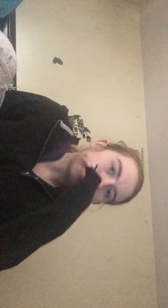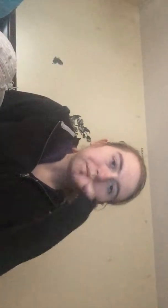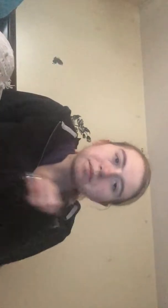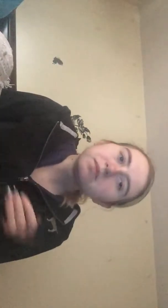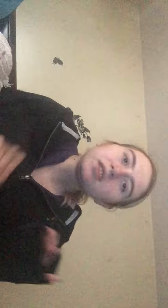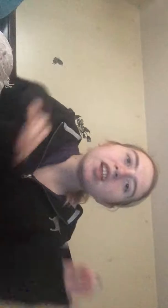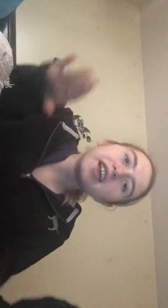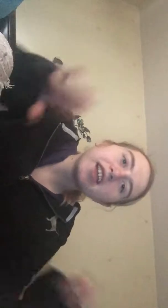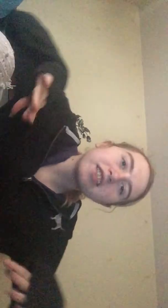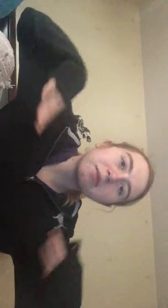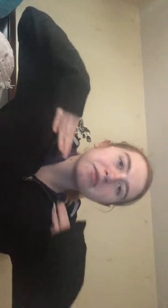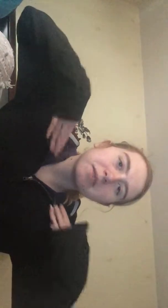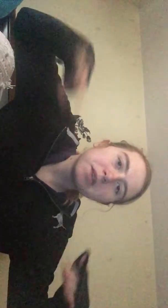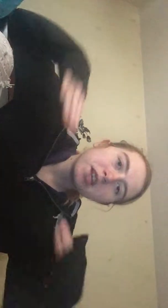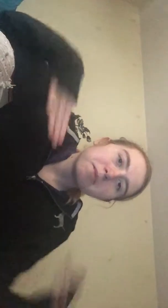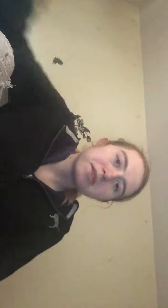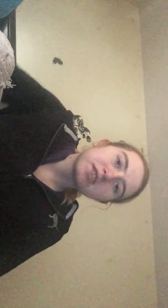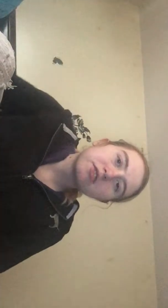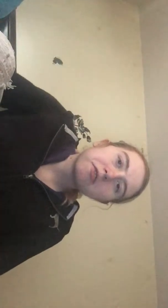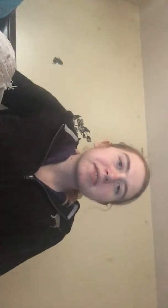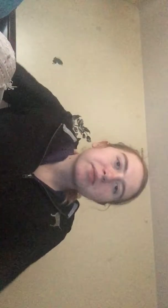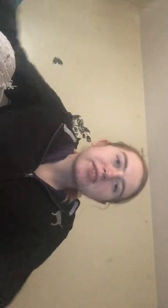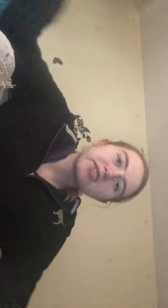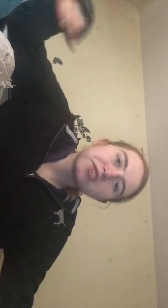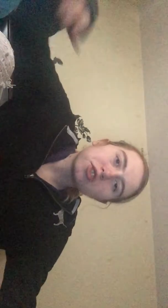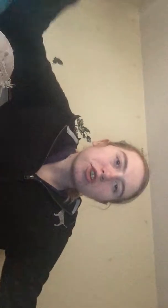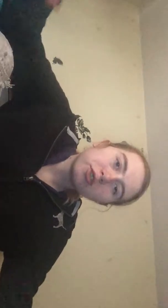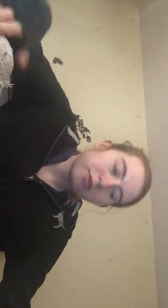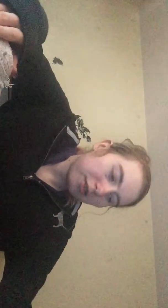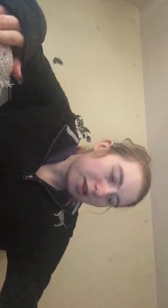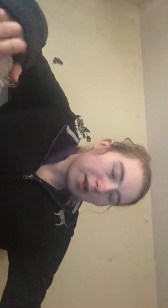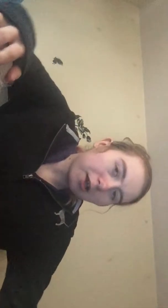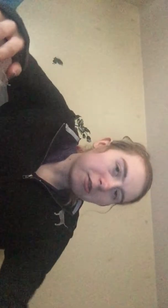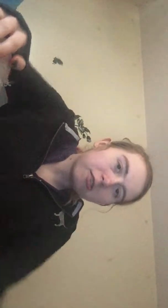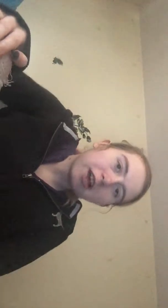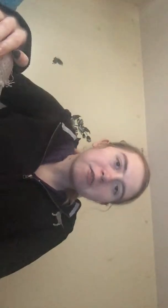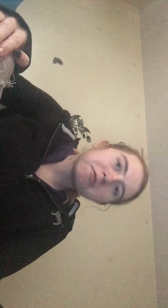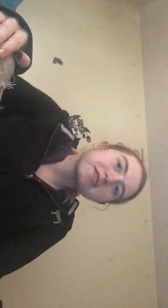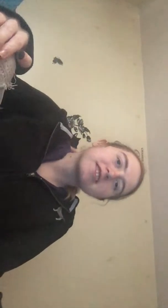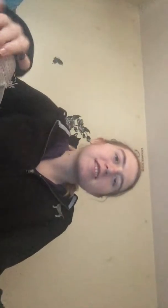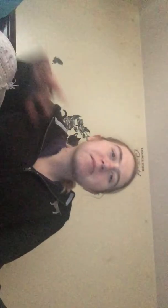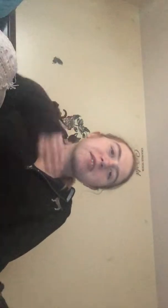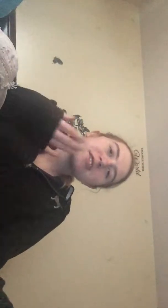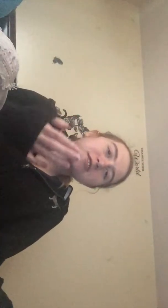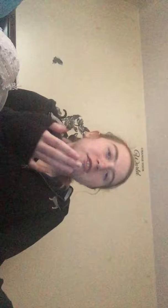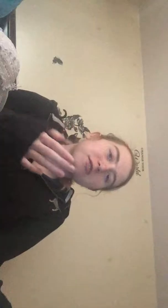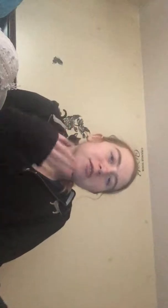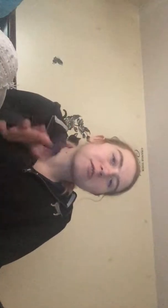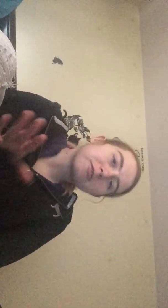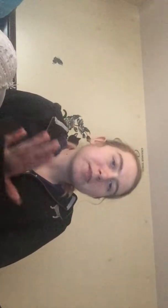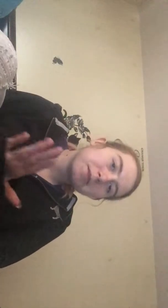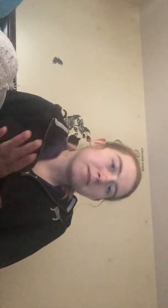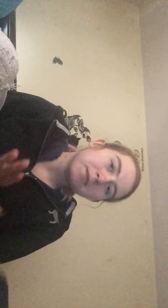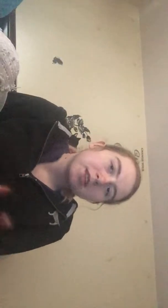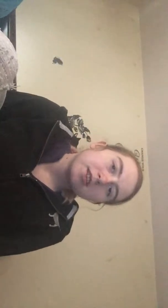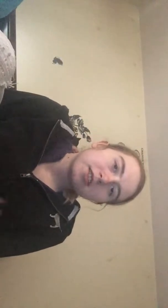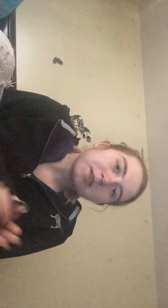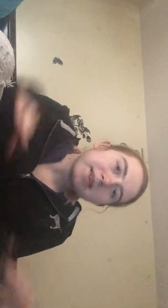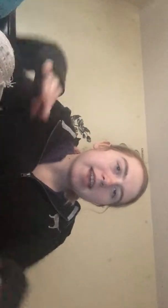I hate that movie my sister always plays this song I know I don't want to sing it but it's like so creepy that's why I